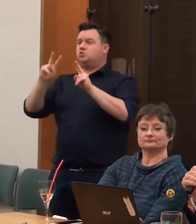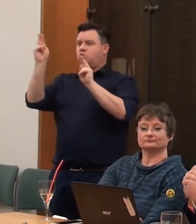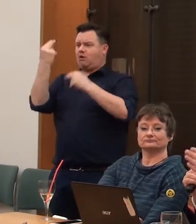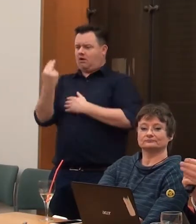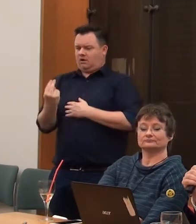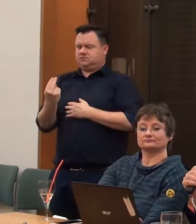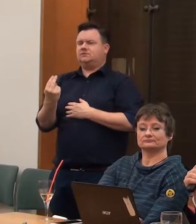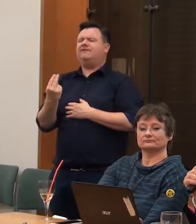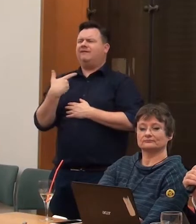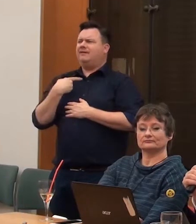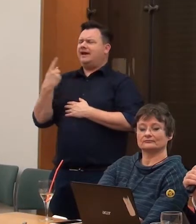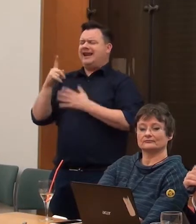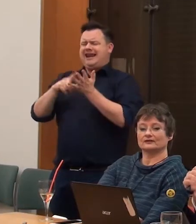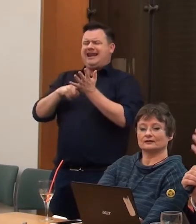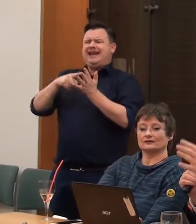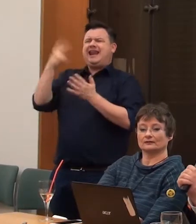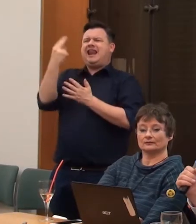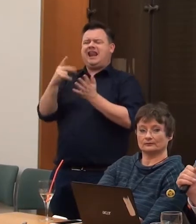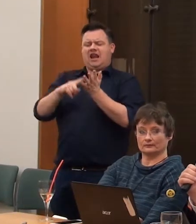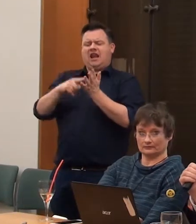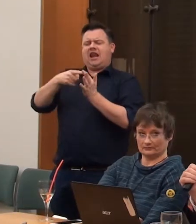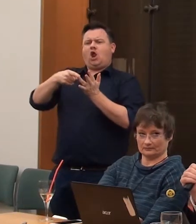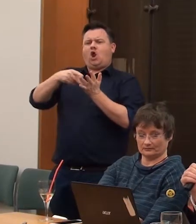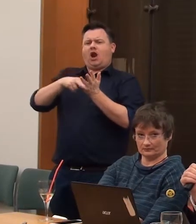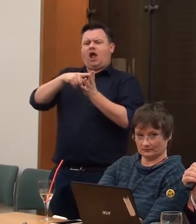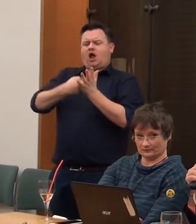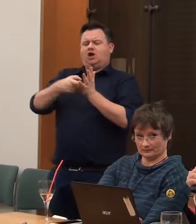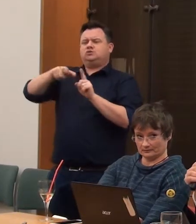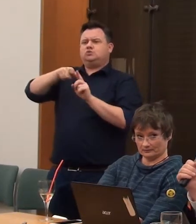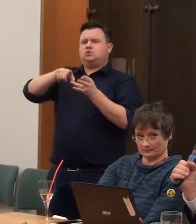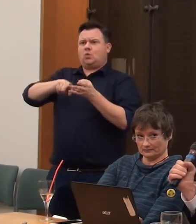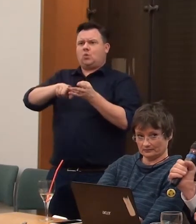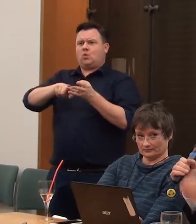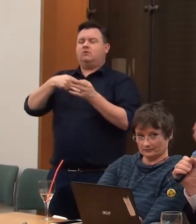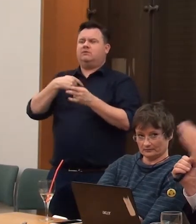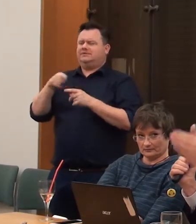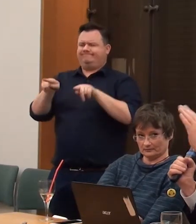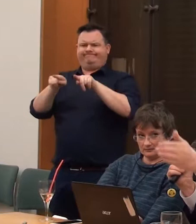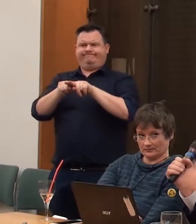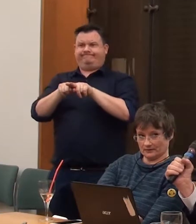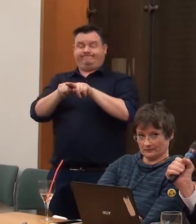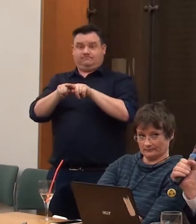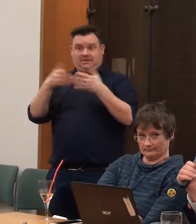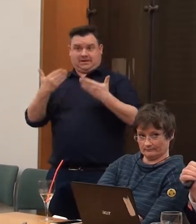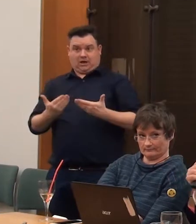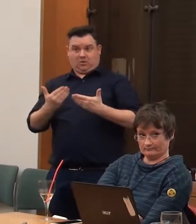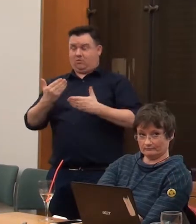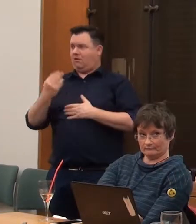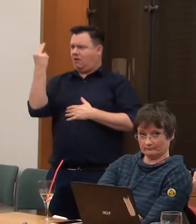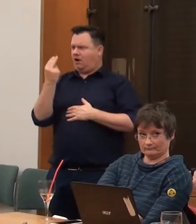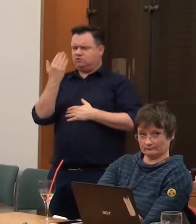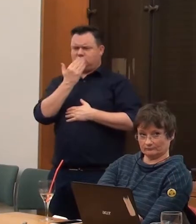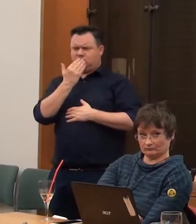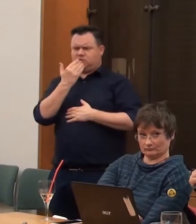systems that both Leonardo and Michelangelo undertook. It wasn't like going to art school today, you studied for seven years with a master,